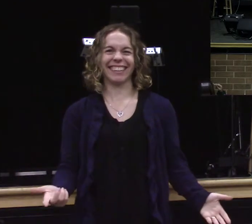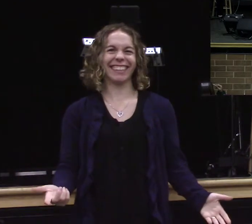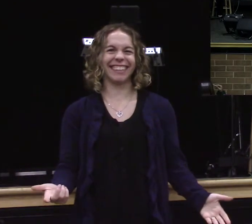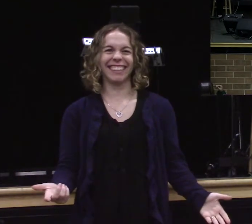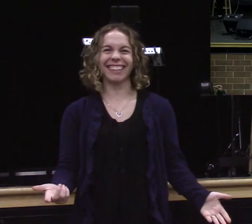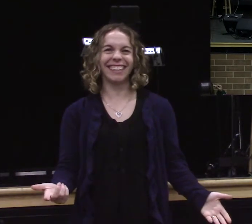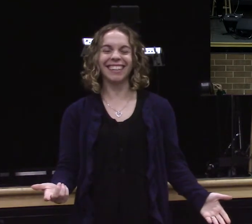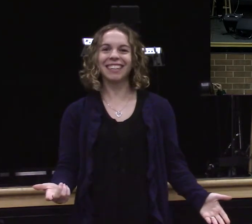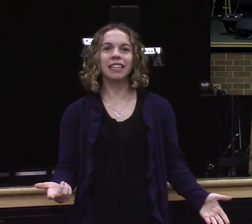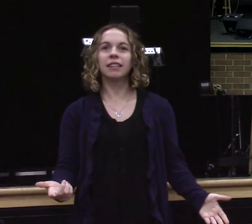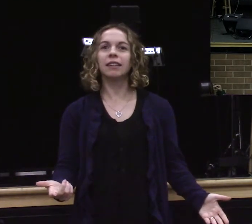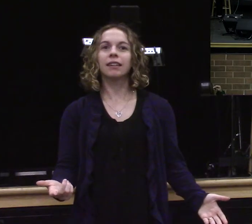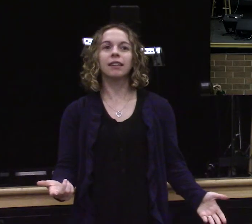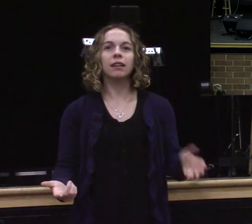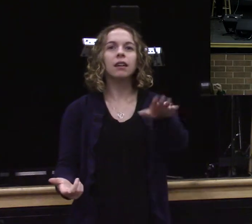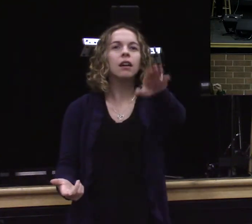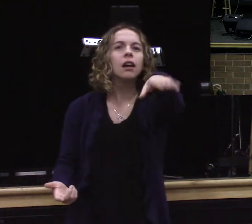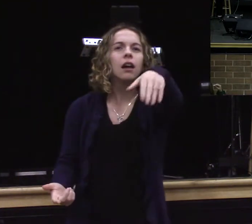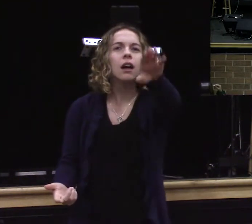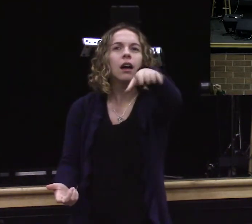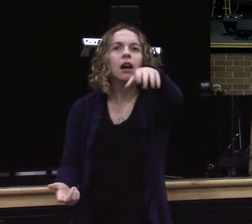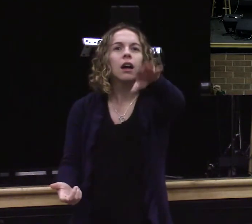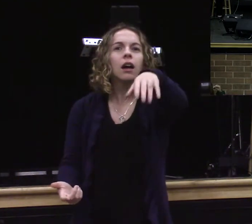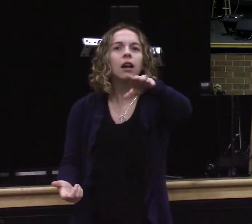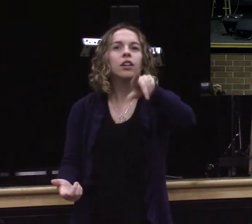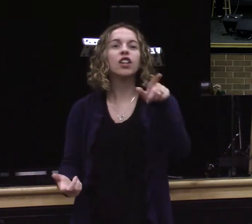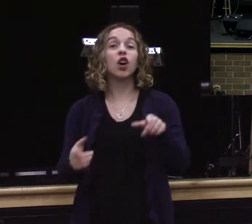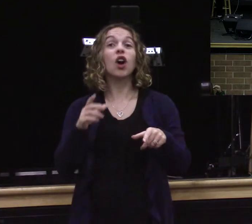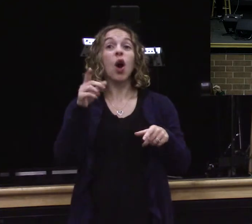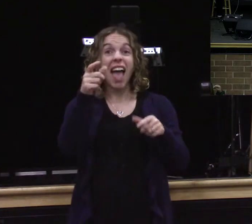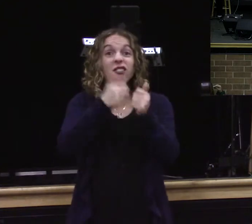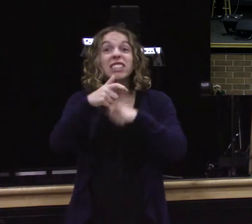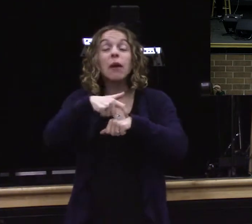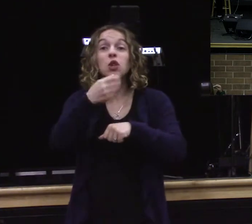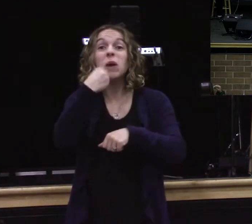He's not going to even ask us if we got rid of the McDonald packages in the back of our car.